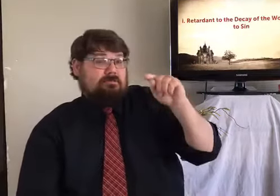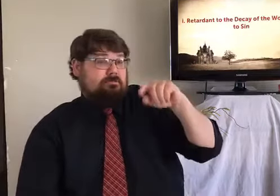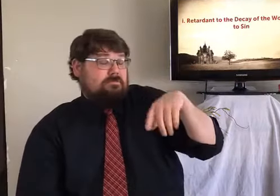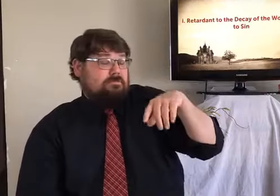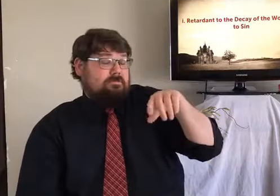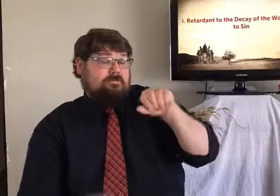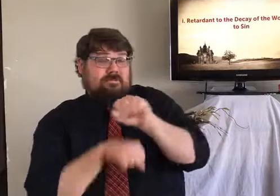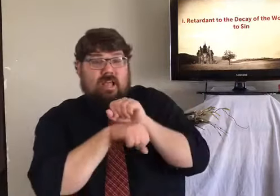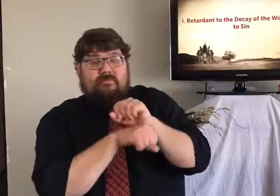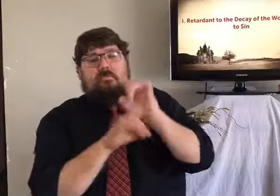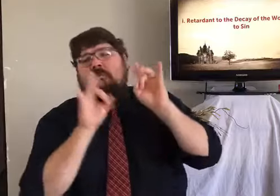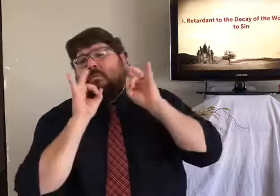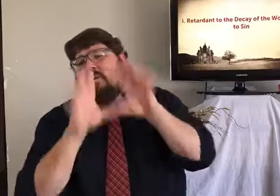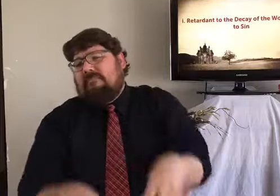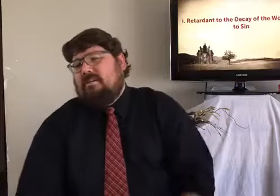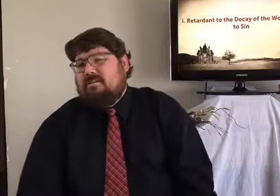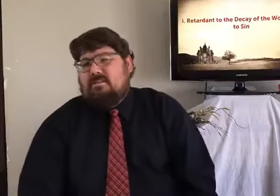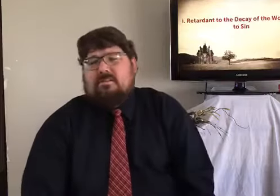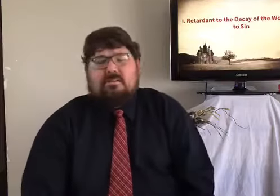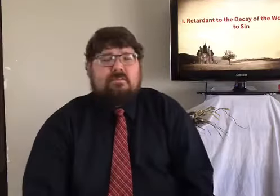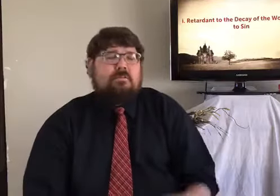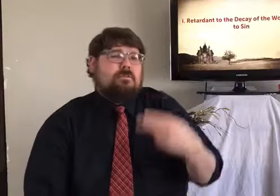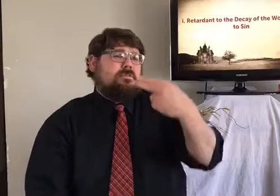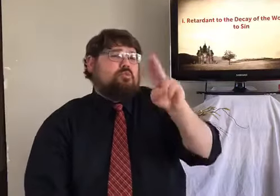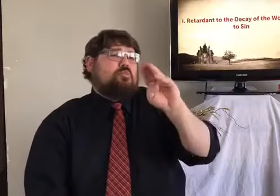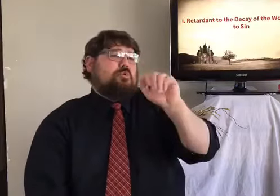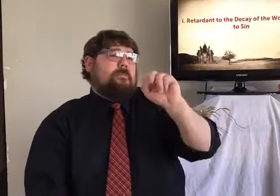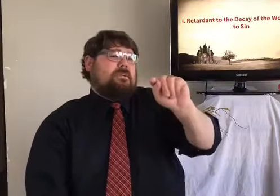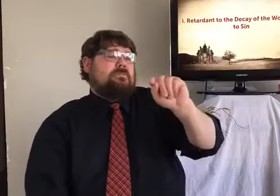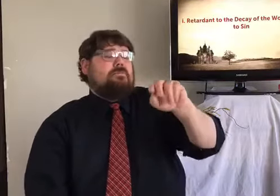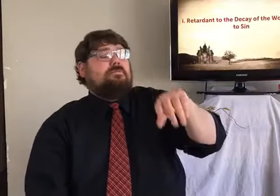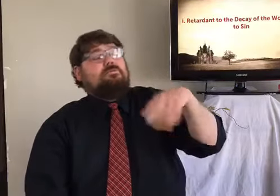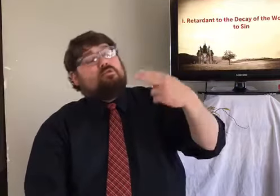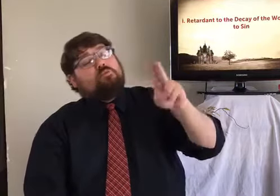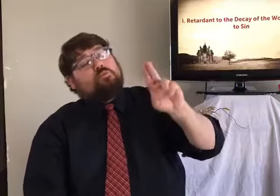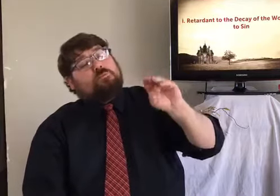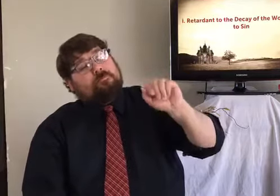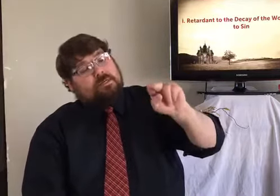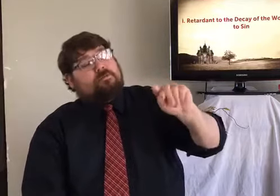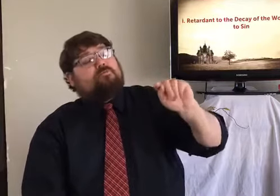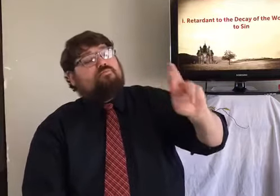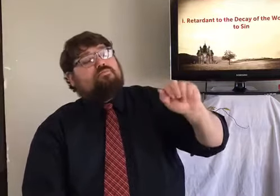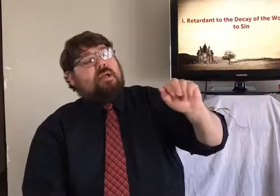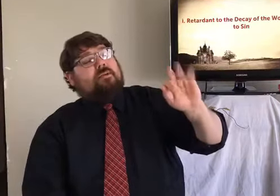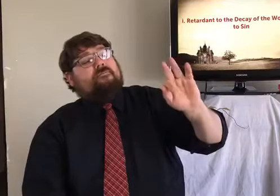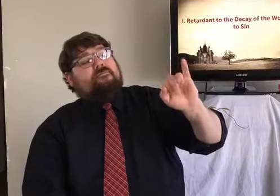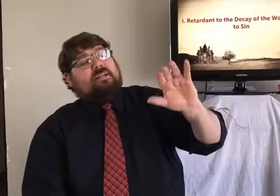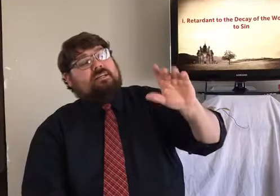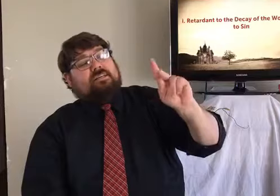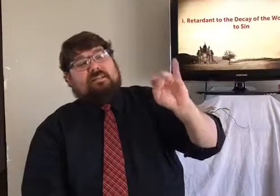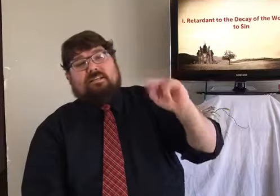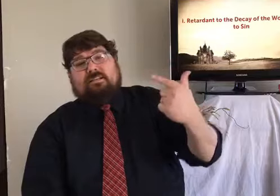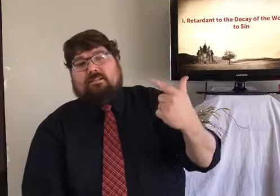know, it's true that even today, there are still slaves around the world today with human trafficking.